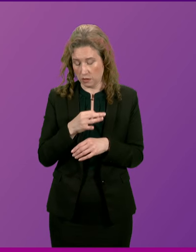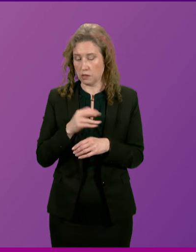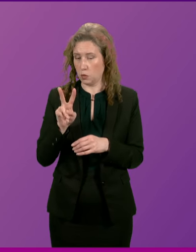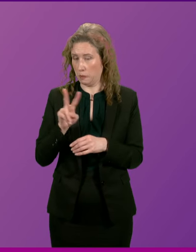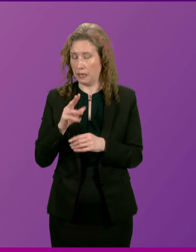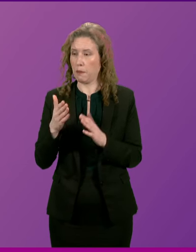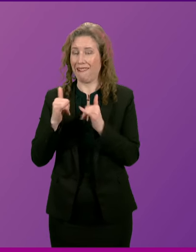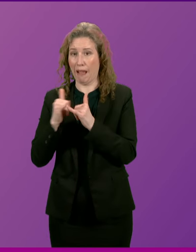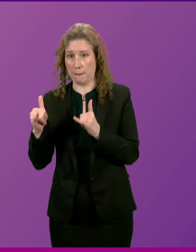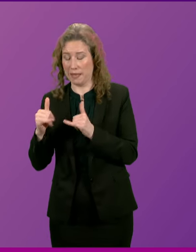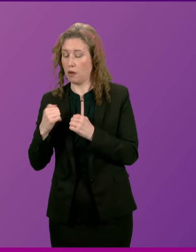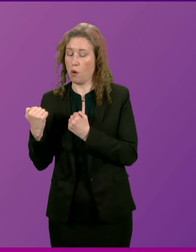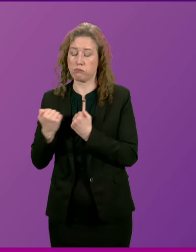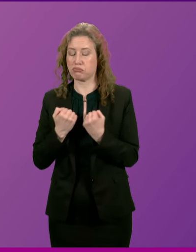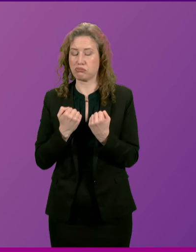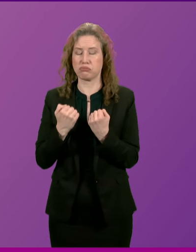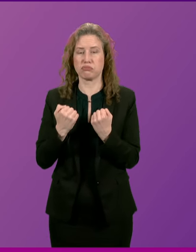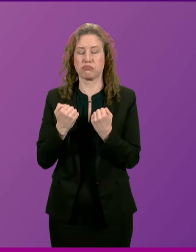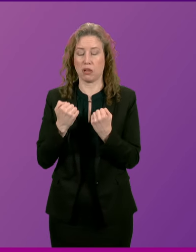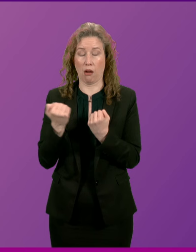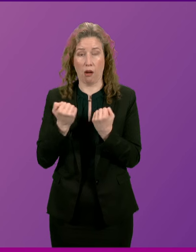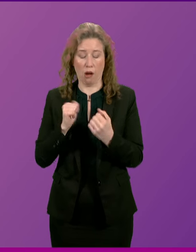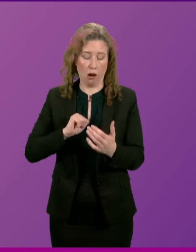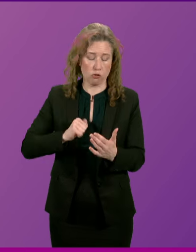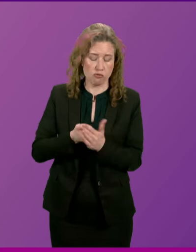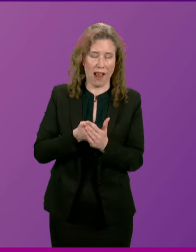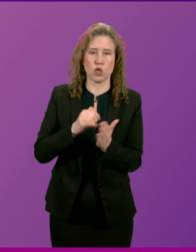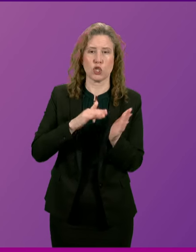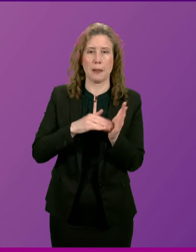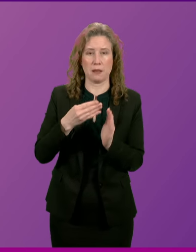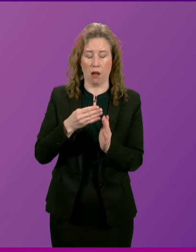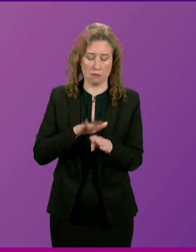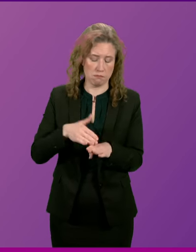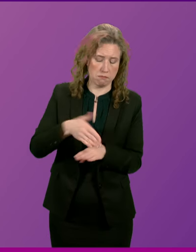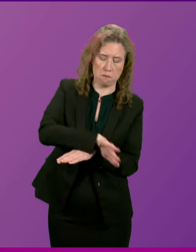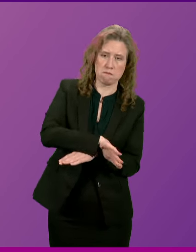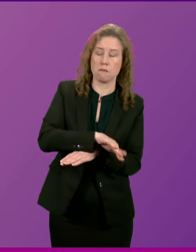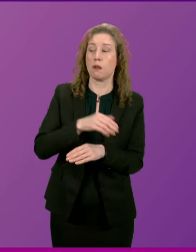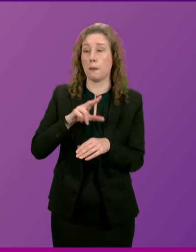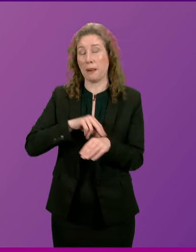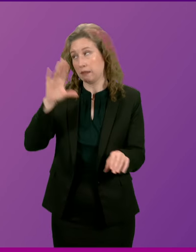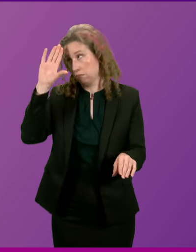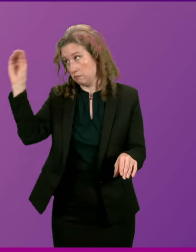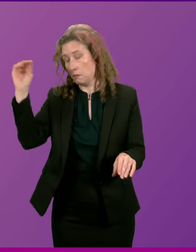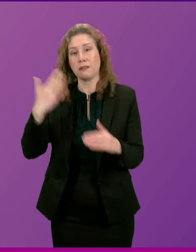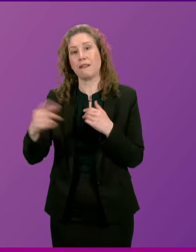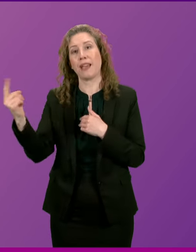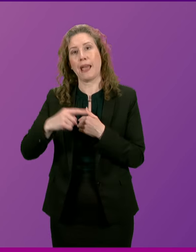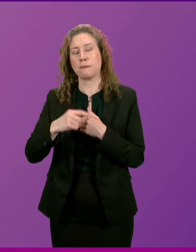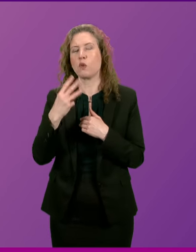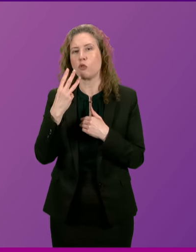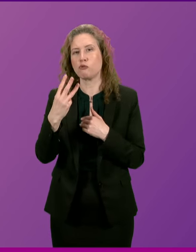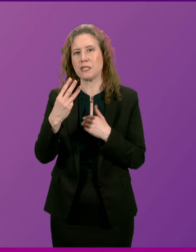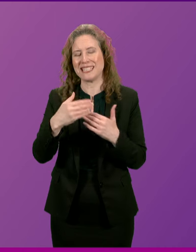from a camping trip when their car left the road on the M9. The police were alerted to the crash, but didn't turn up for three